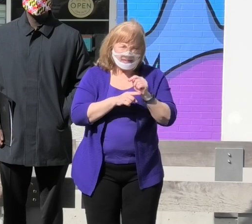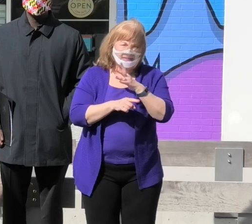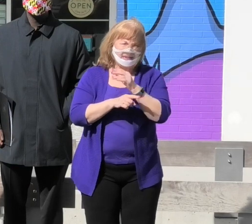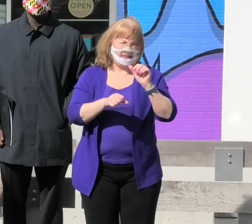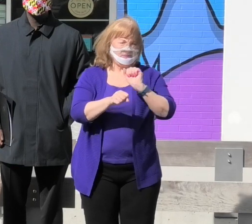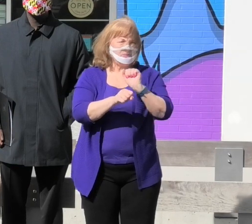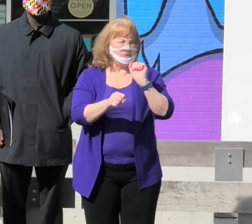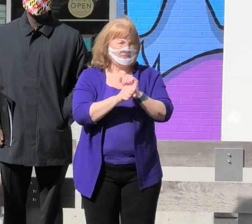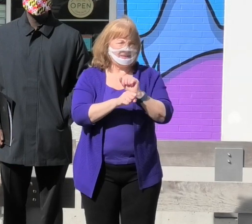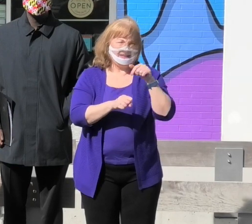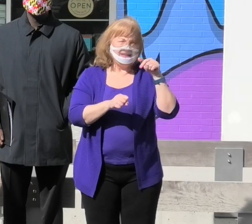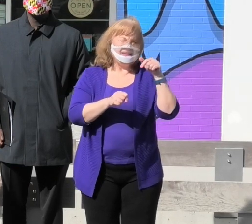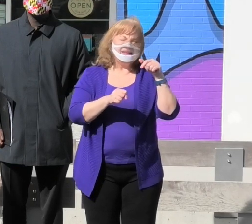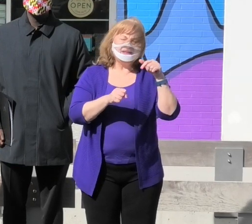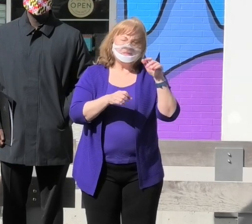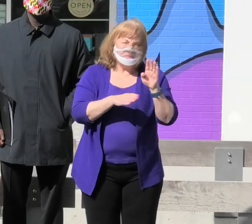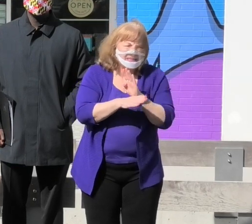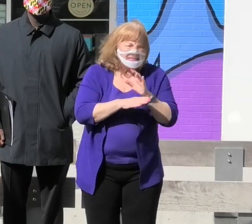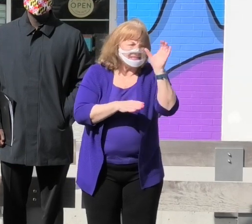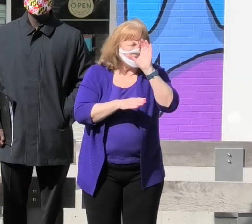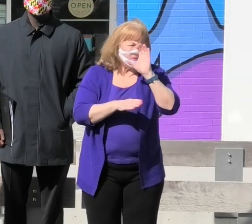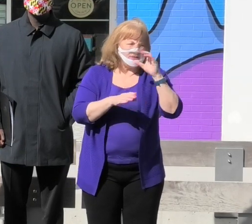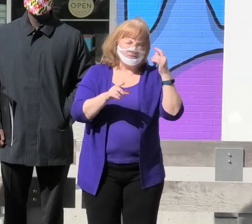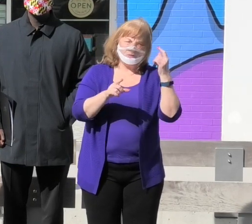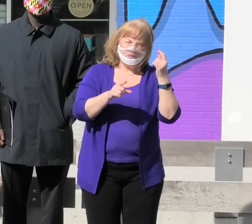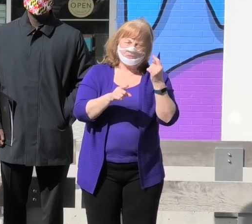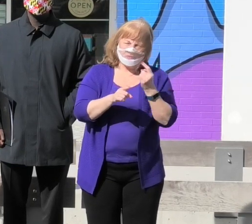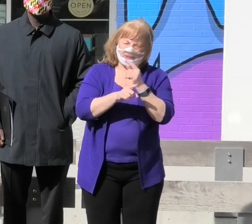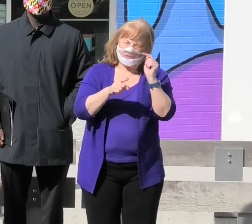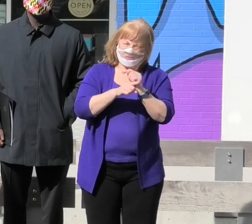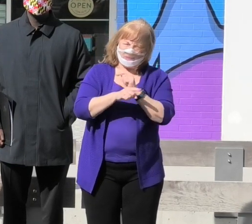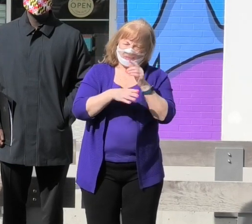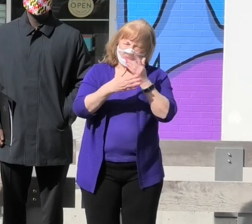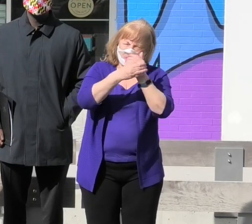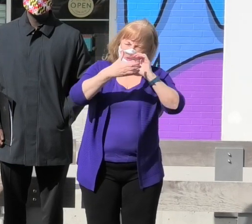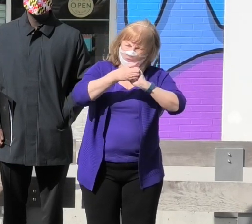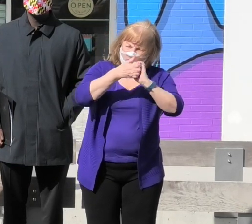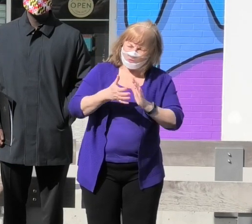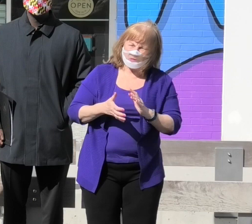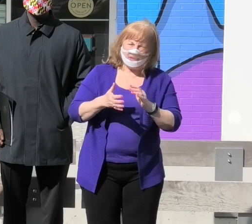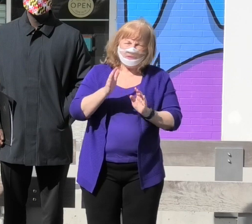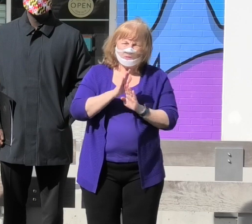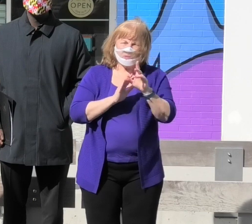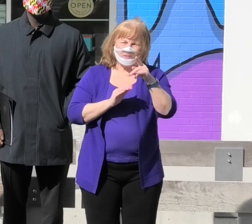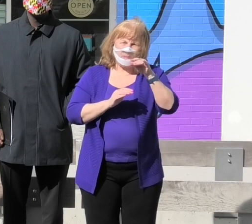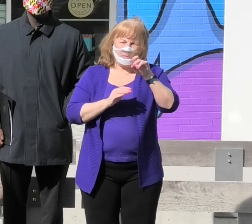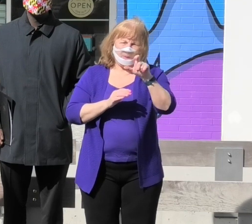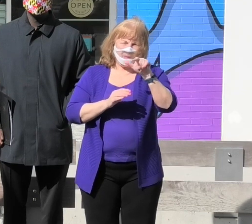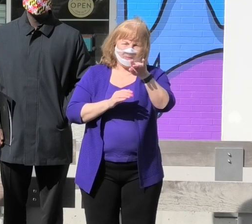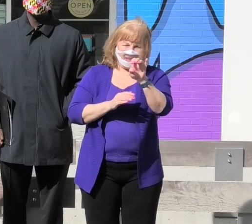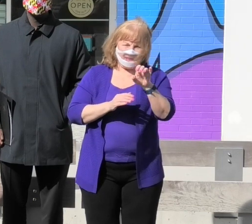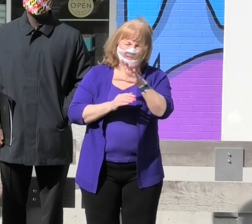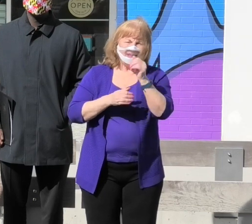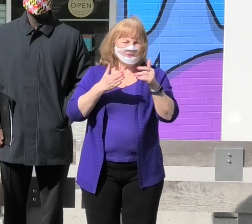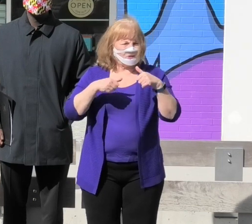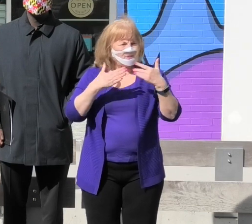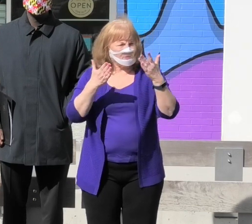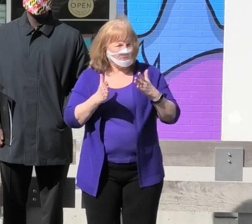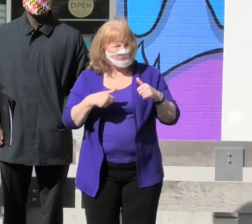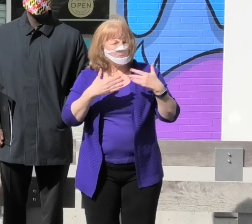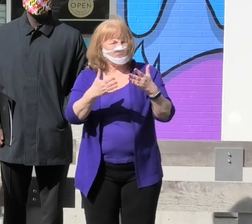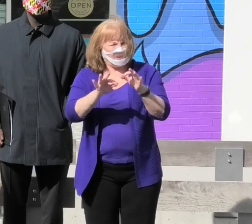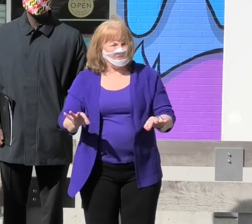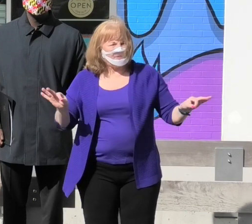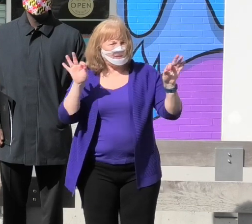employment, businesses looking for right training partners to develop a talent pipeline, and service providers to provide